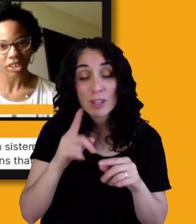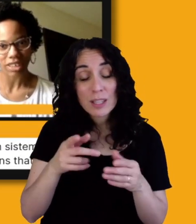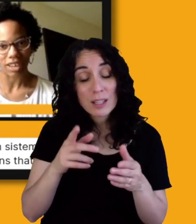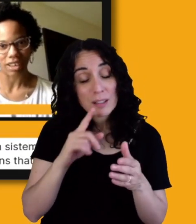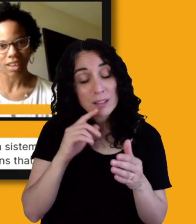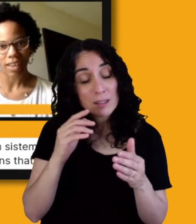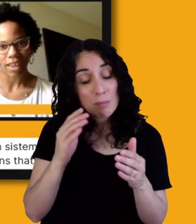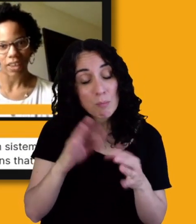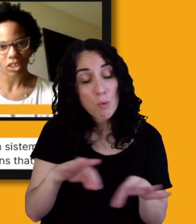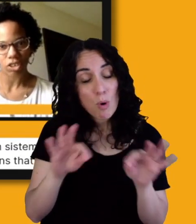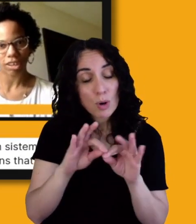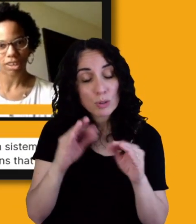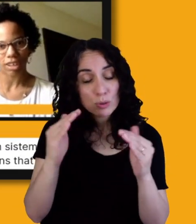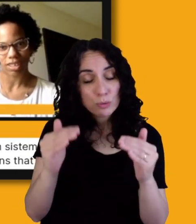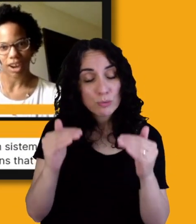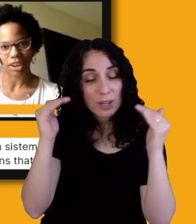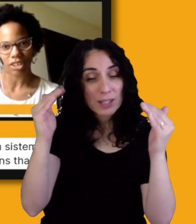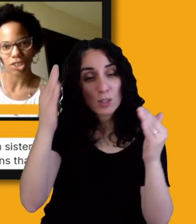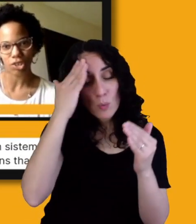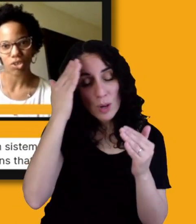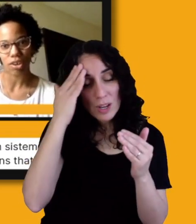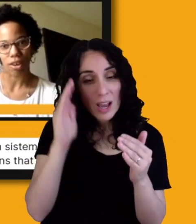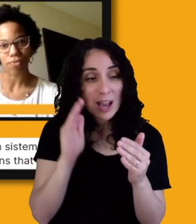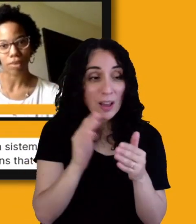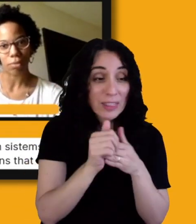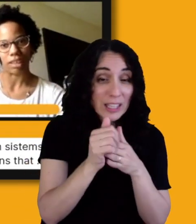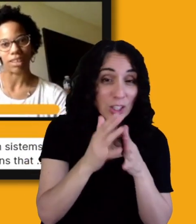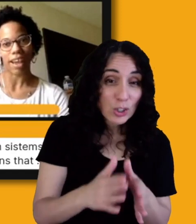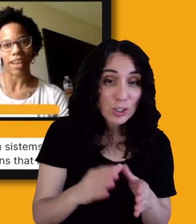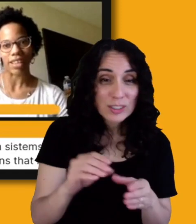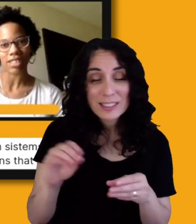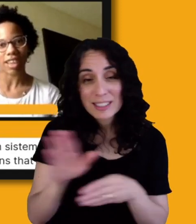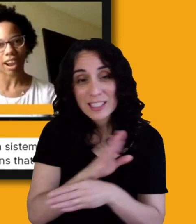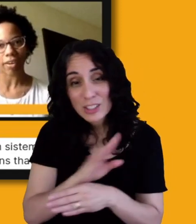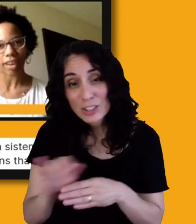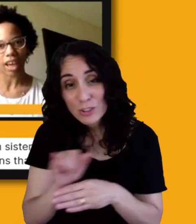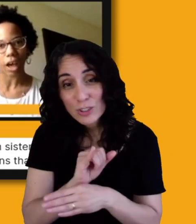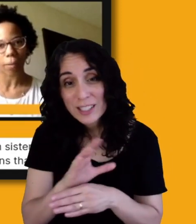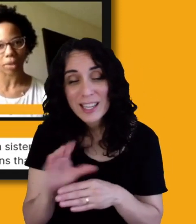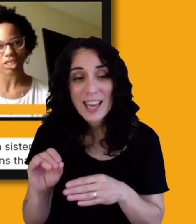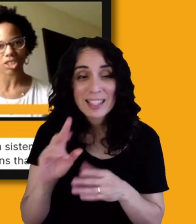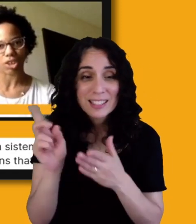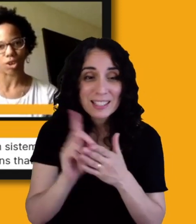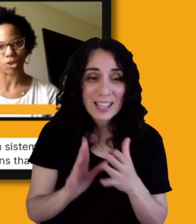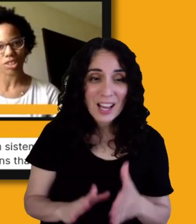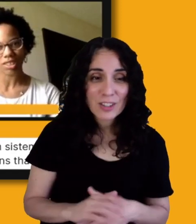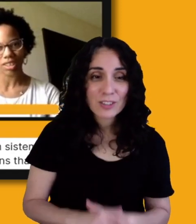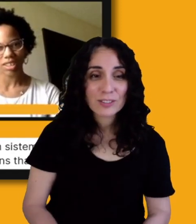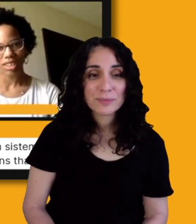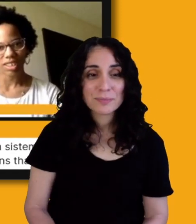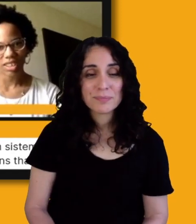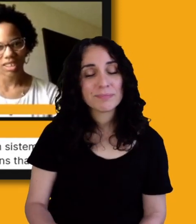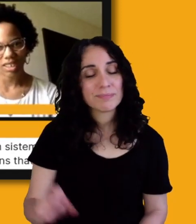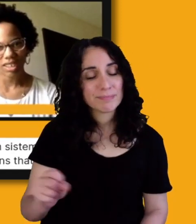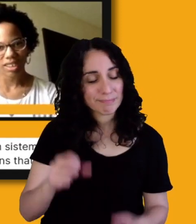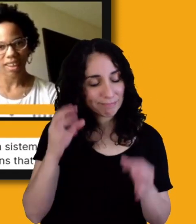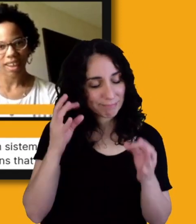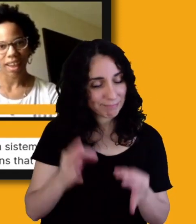and industry, designers, users, and family. Yes. Absolutely. Raising the consciousness is what we keep